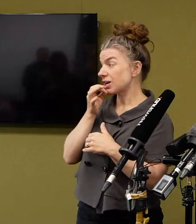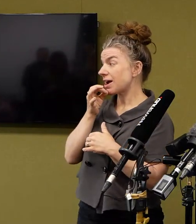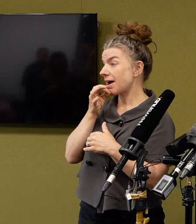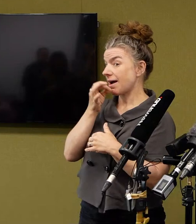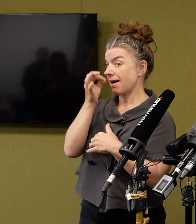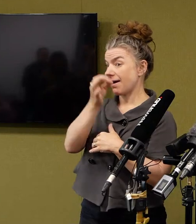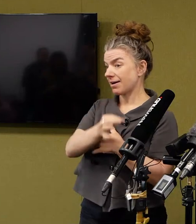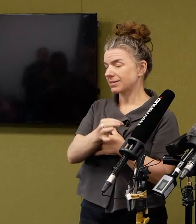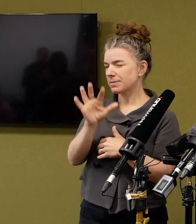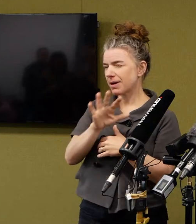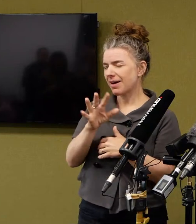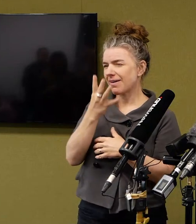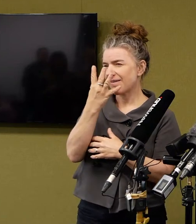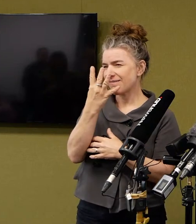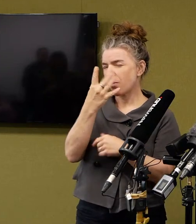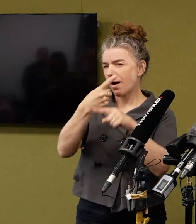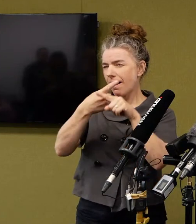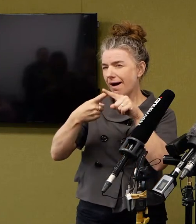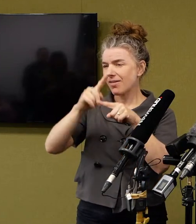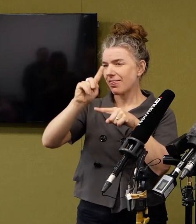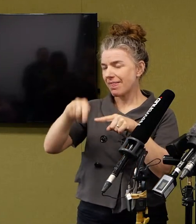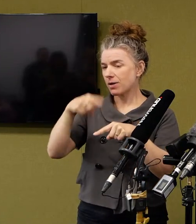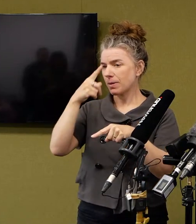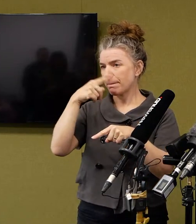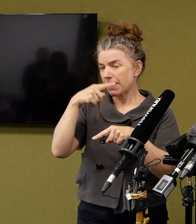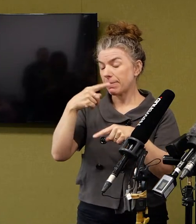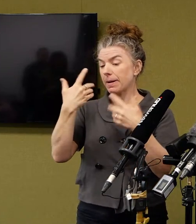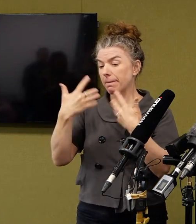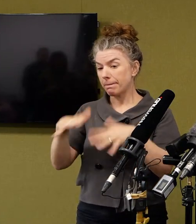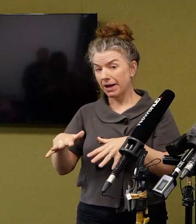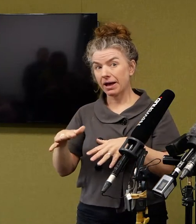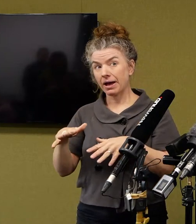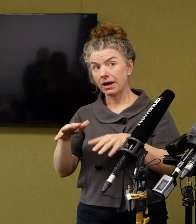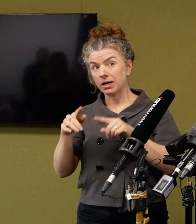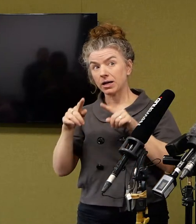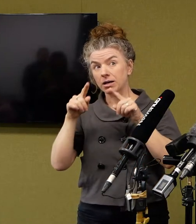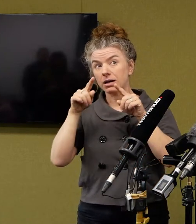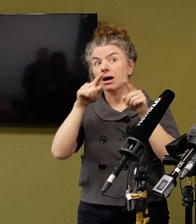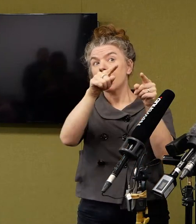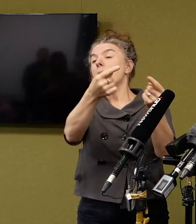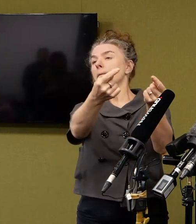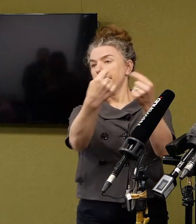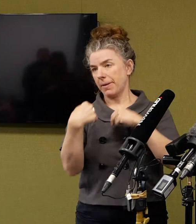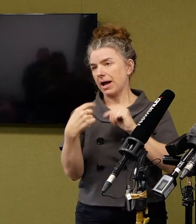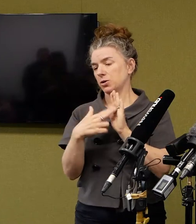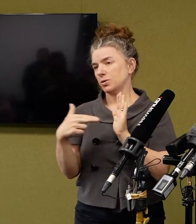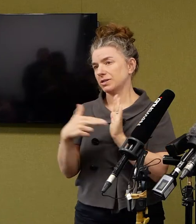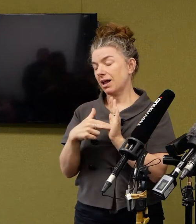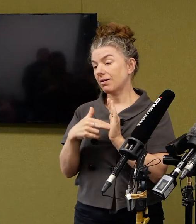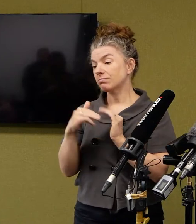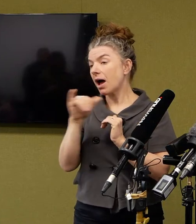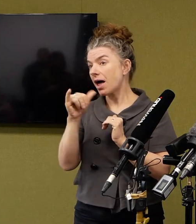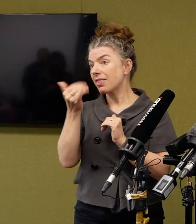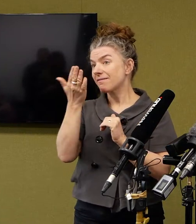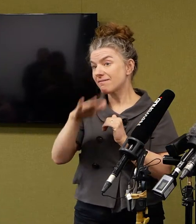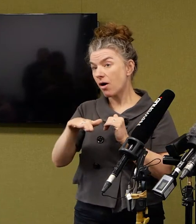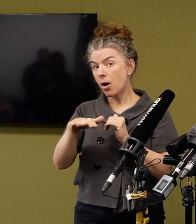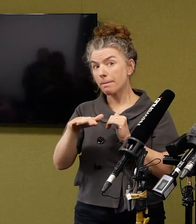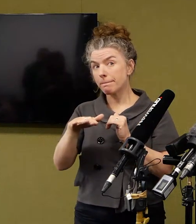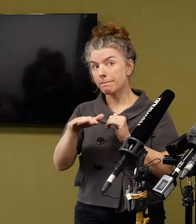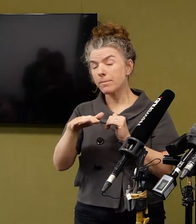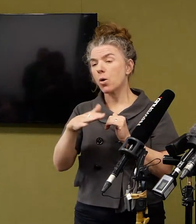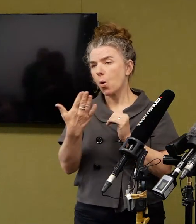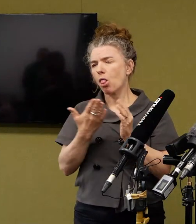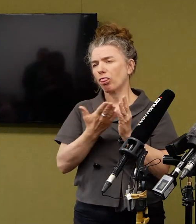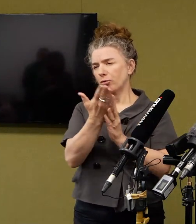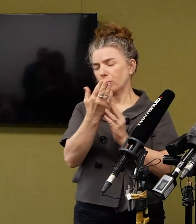recollection is it's about 4,500 people have travelled back into New Zealand, either from or via China,